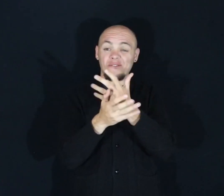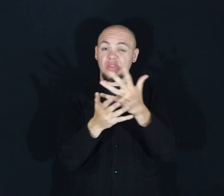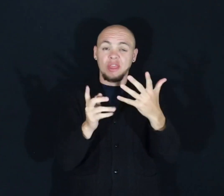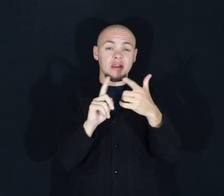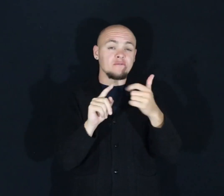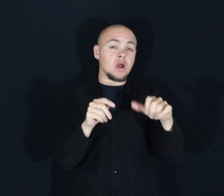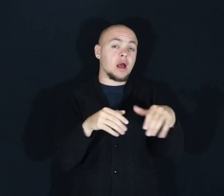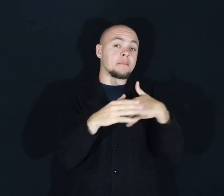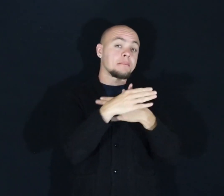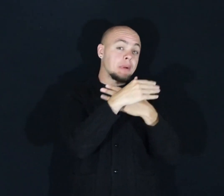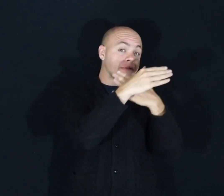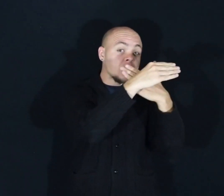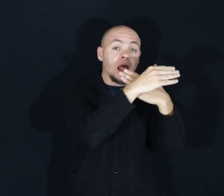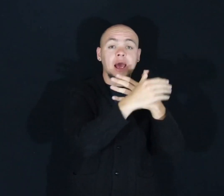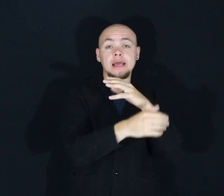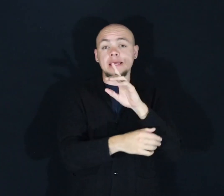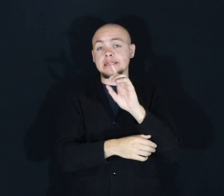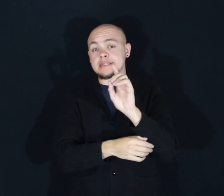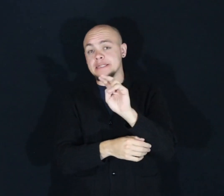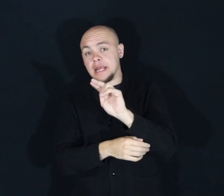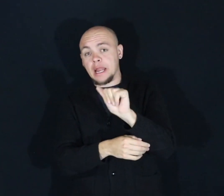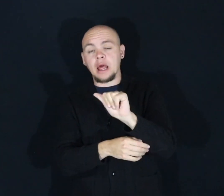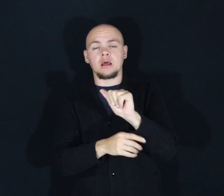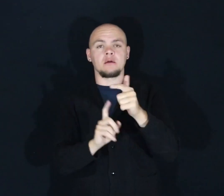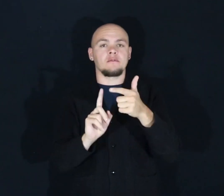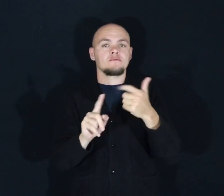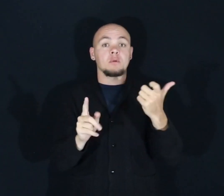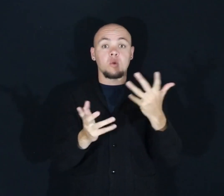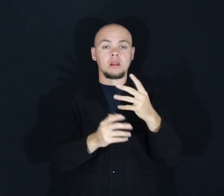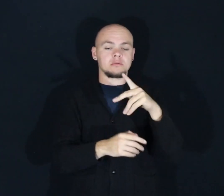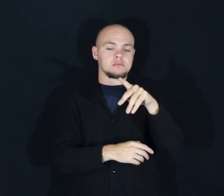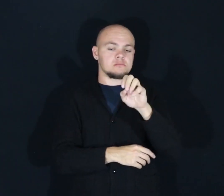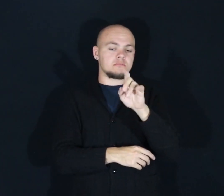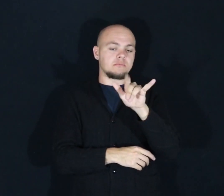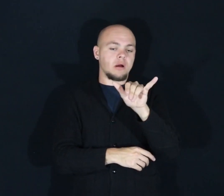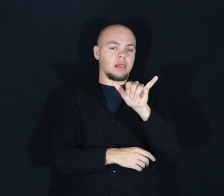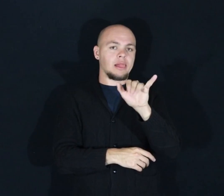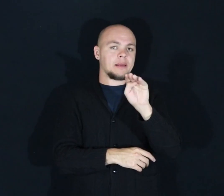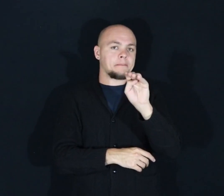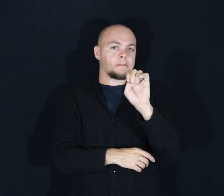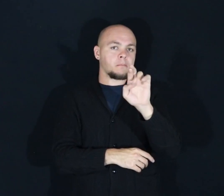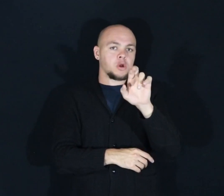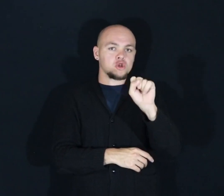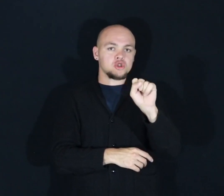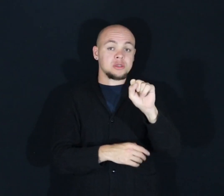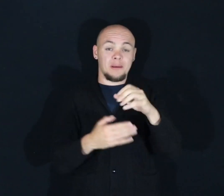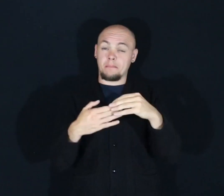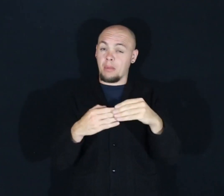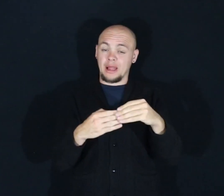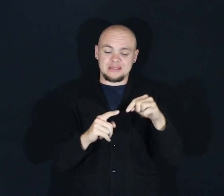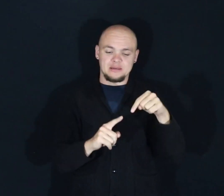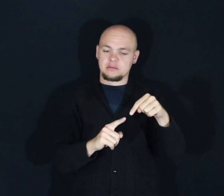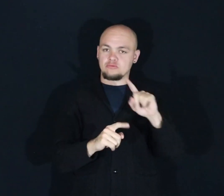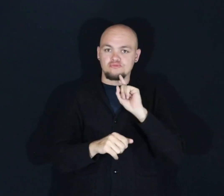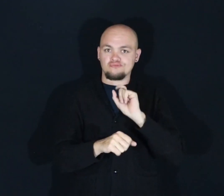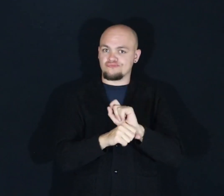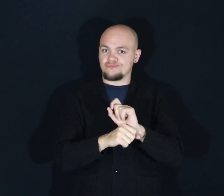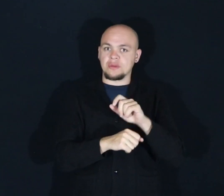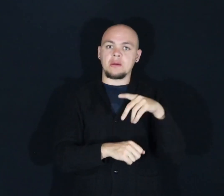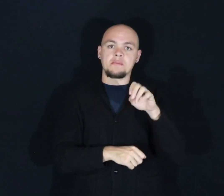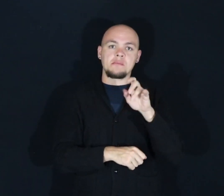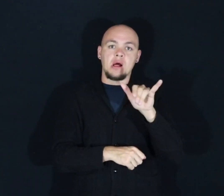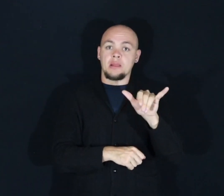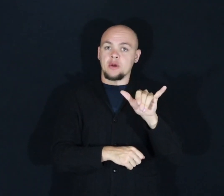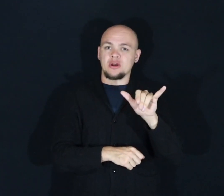butterfly wings to DNA, is made out of polymers. And that's all plastic really is. A synthetic